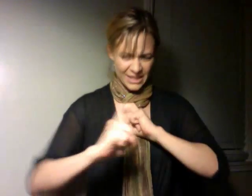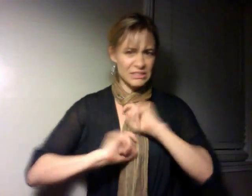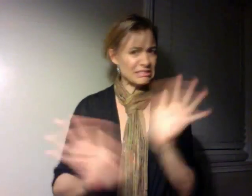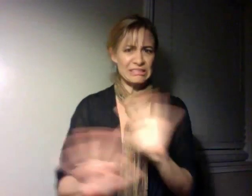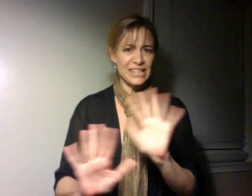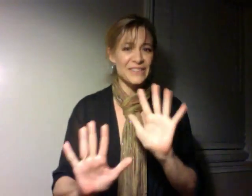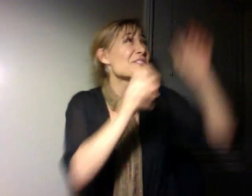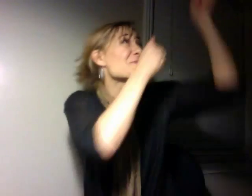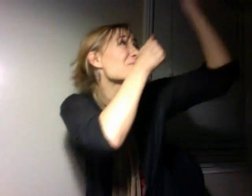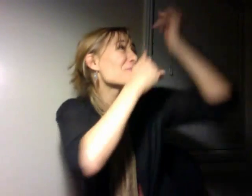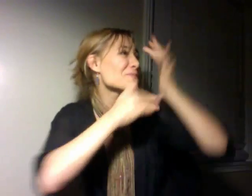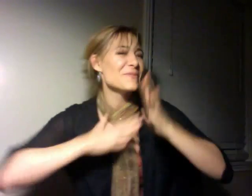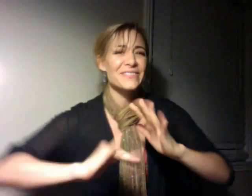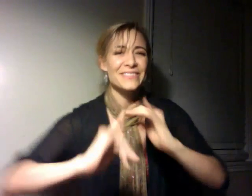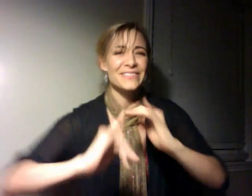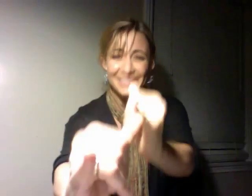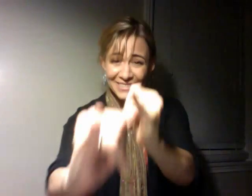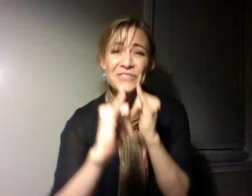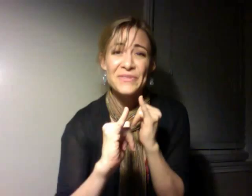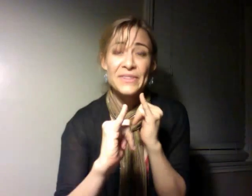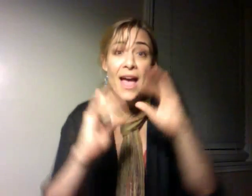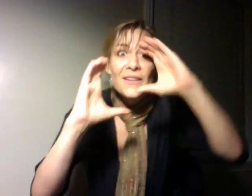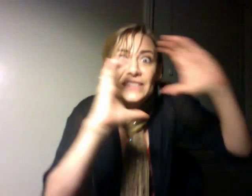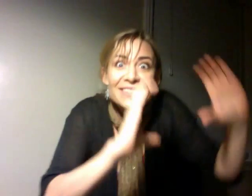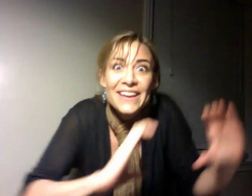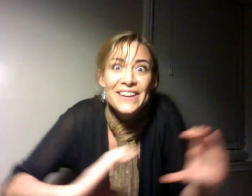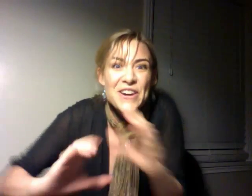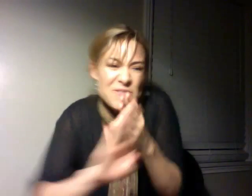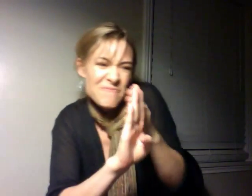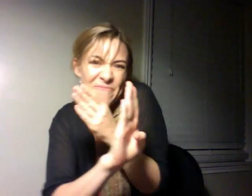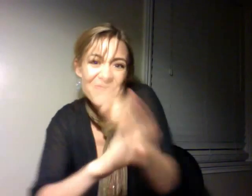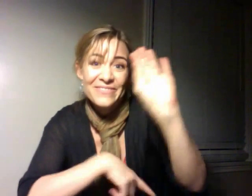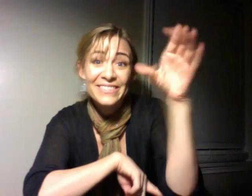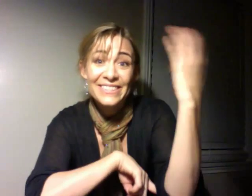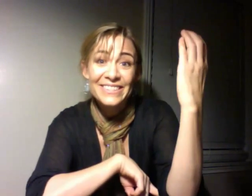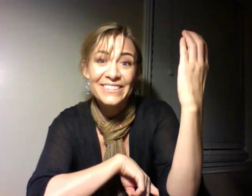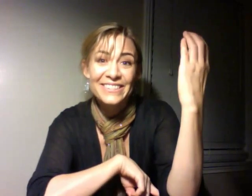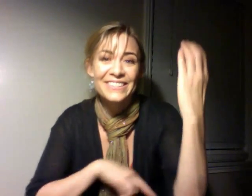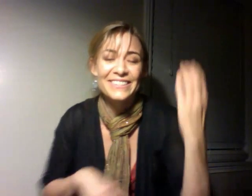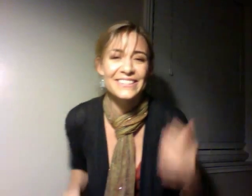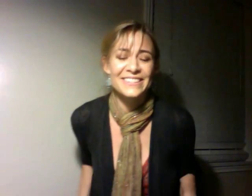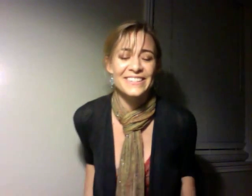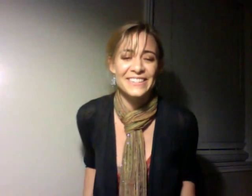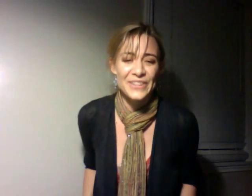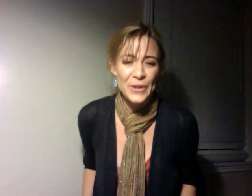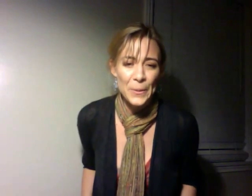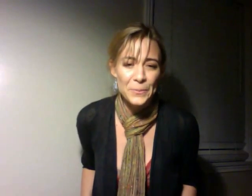receive. Lessons for you and me. Staying up late on Christmas Eve. Will there be presents for me?